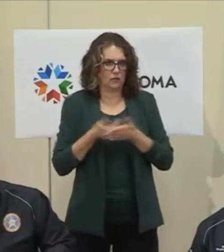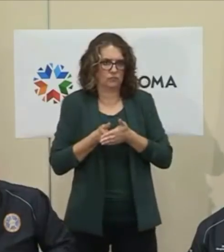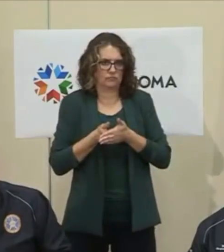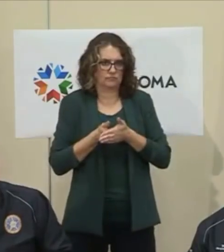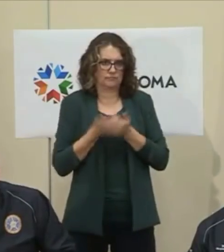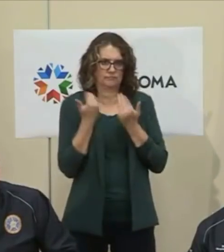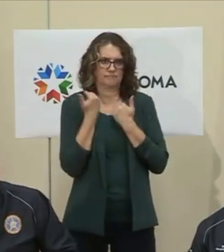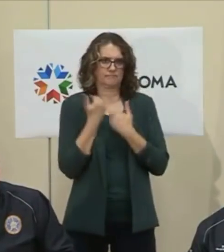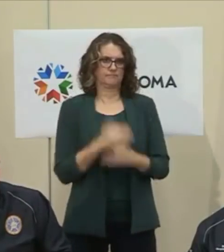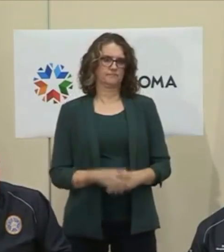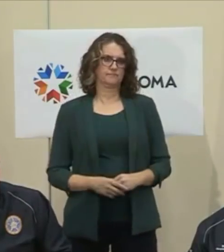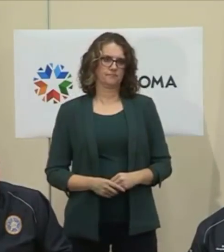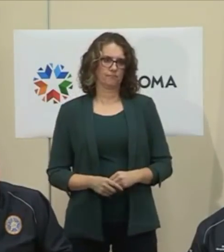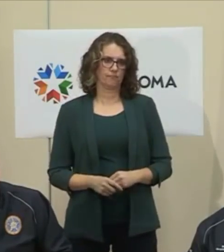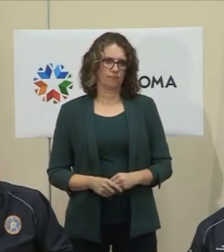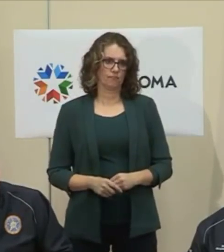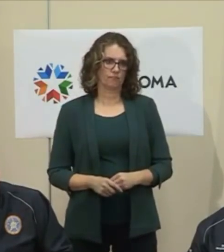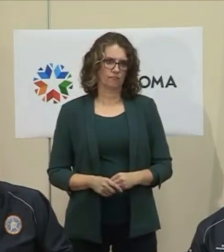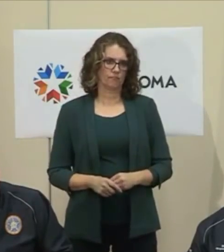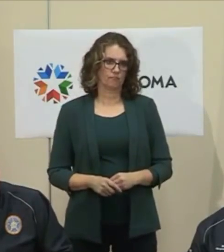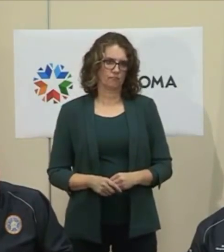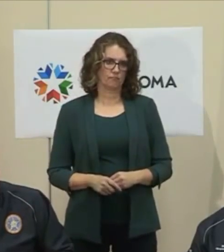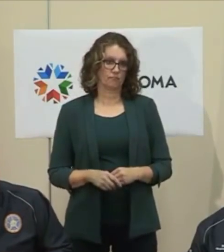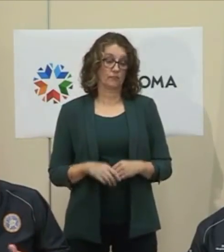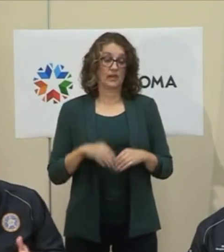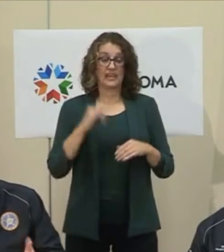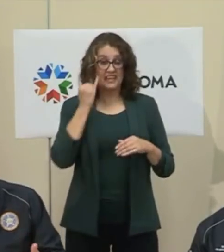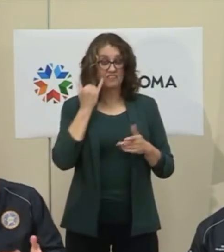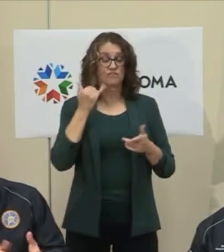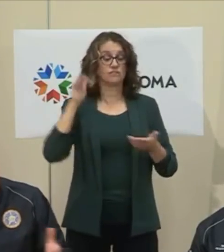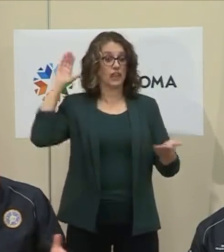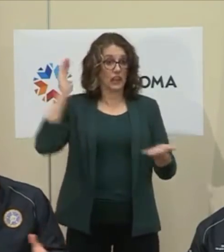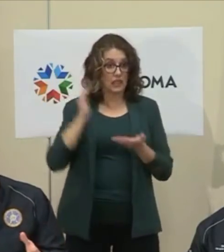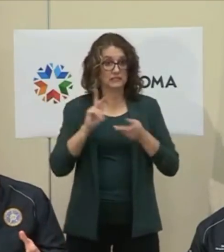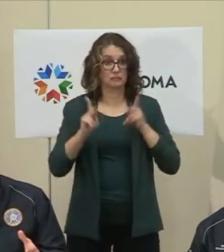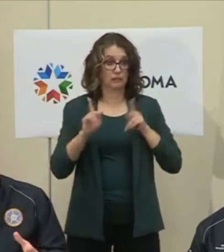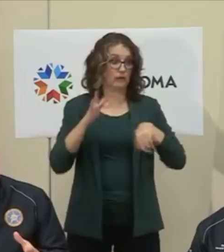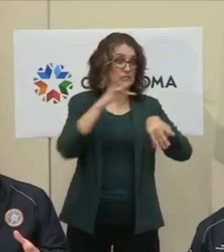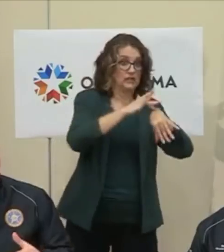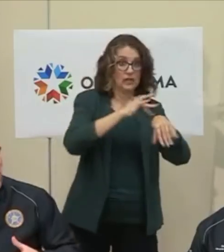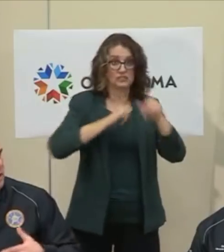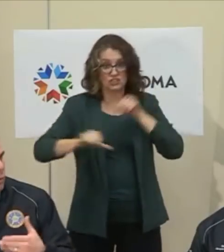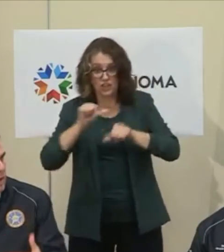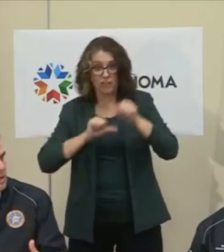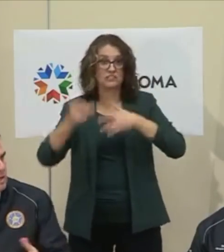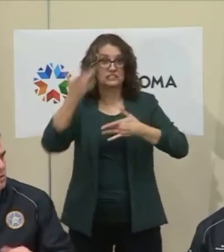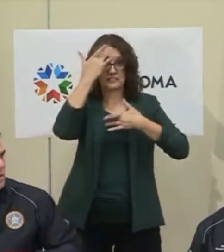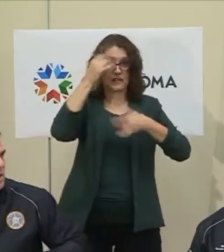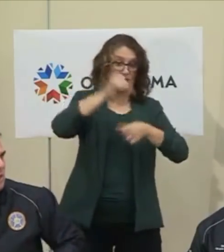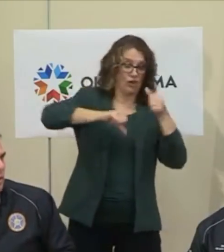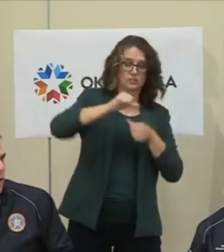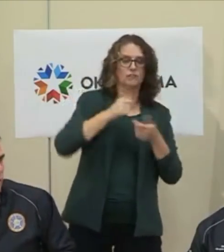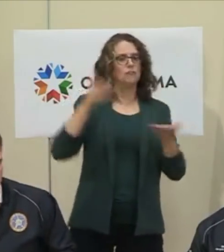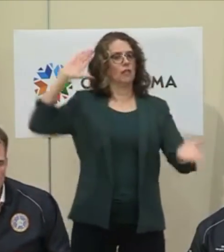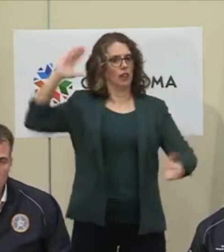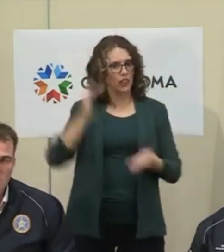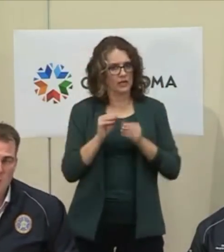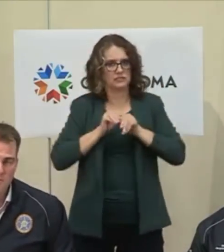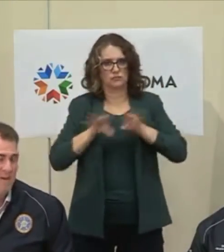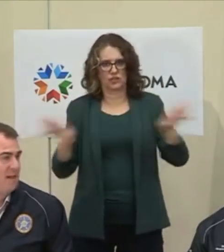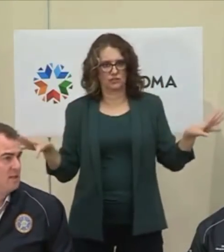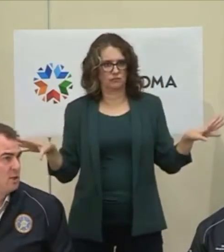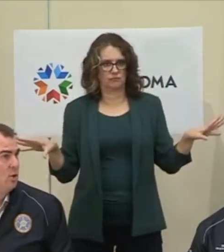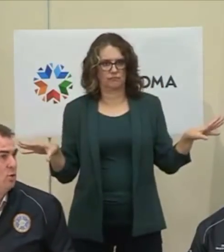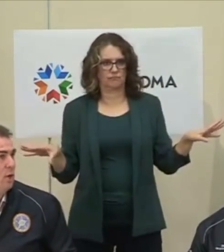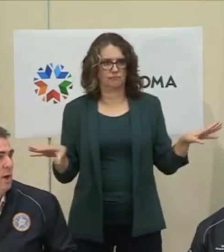the spread of this in our state. So that's what I mean by those. We aren't ready to release those yet to Oklahoma, certainly